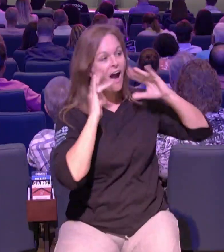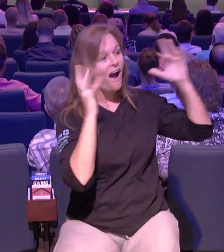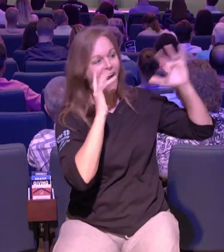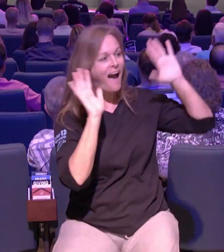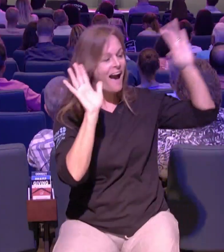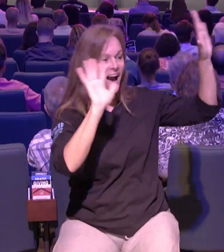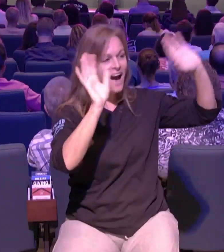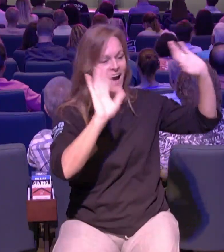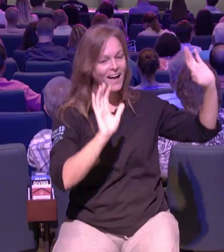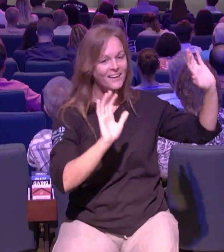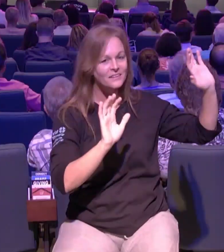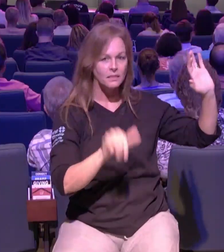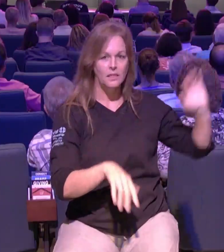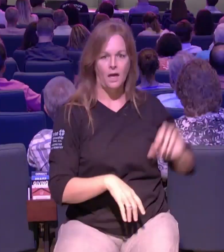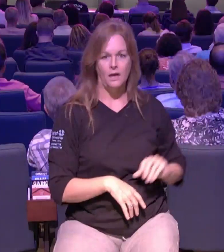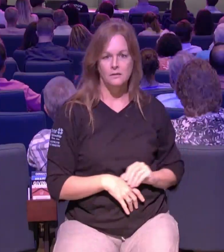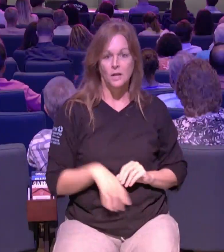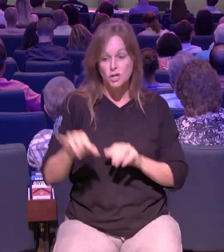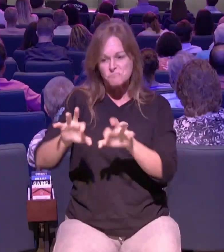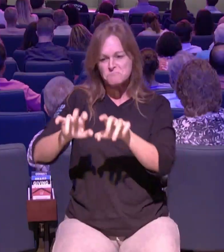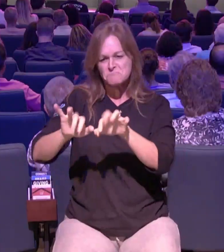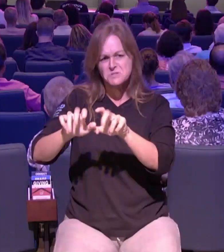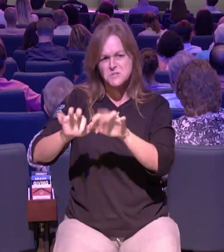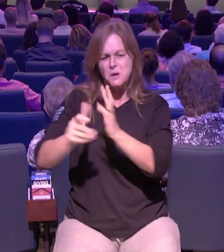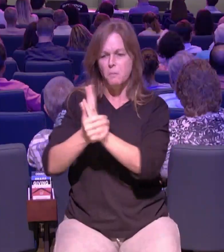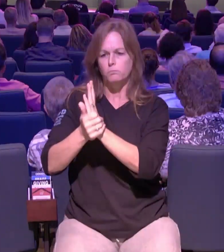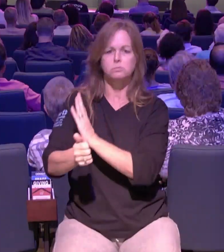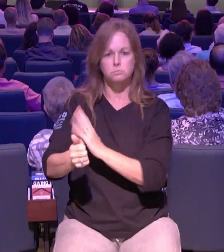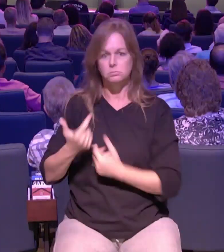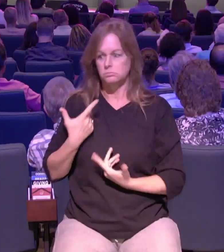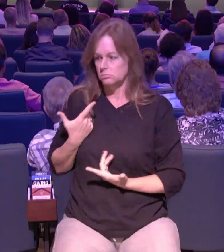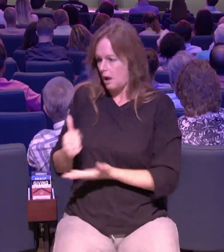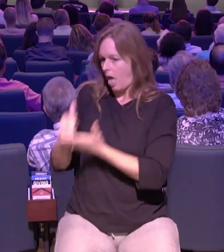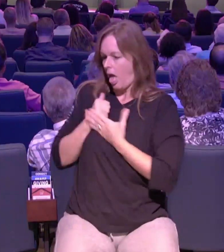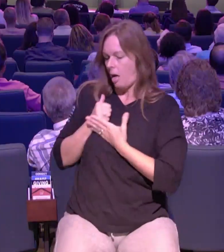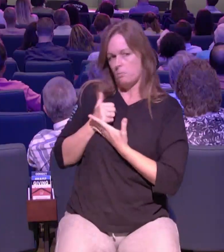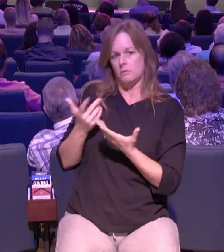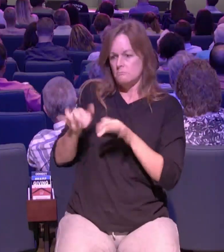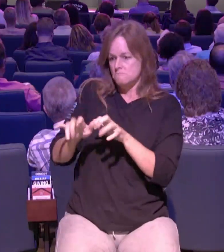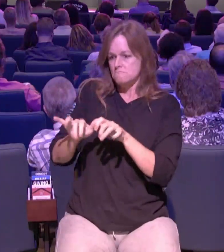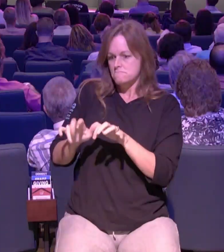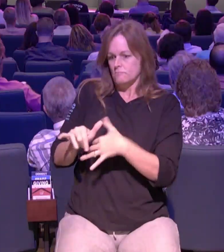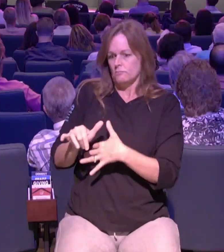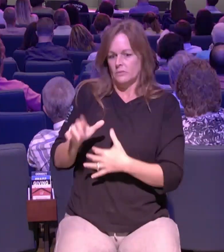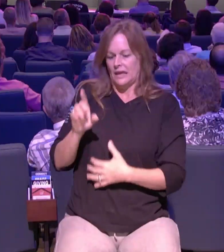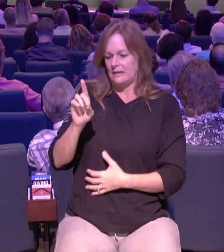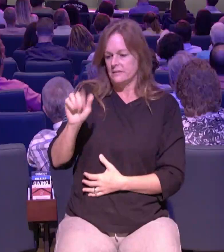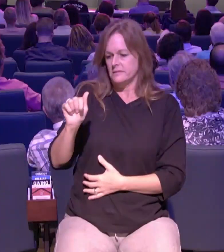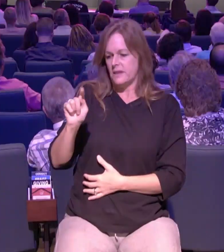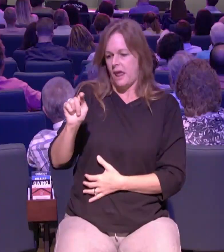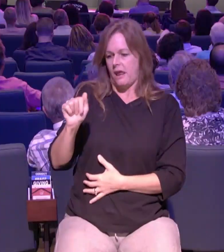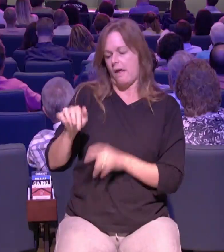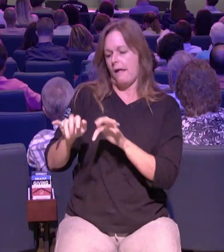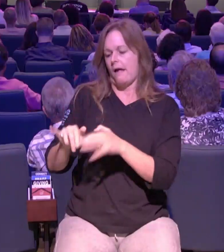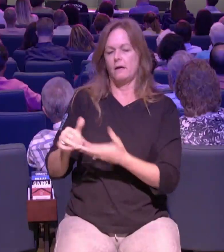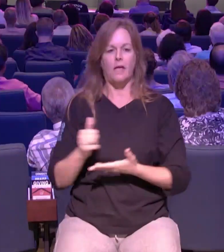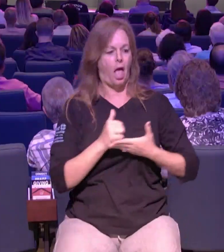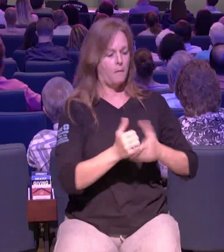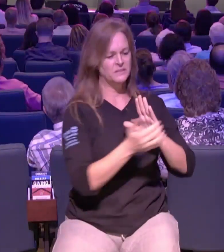experience the miraculous you've got to expect the miraculous and we just came out of a whole series on that so i'm not going to stay here very long but i want you to know the